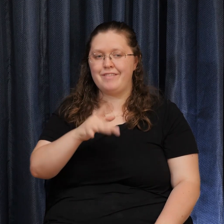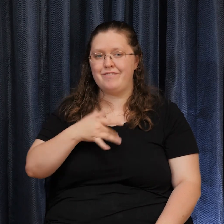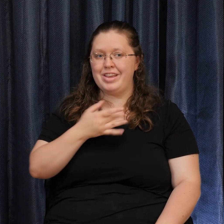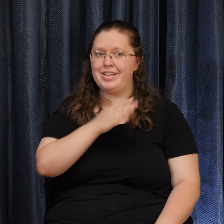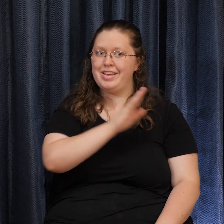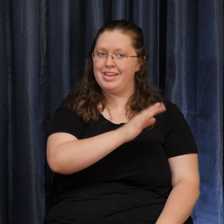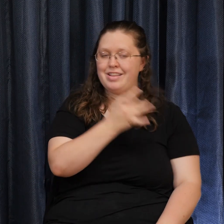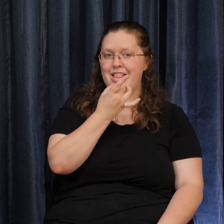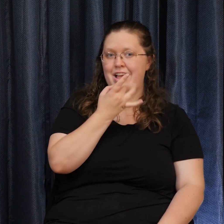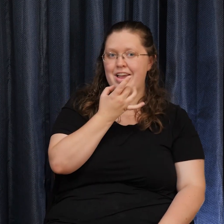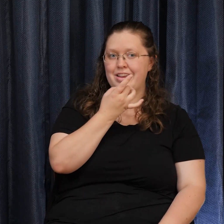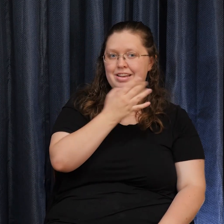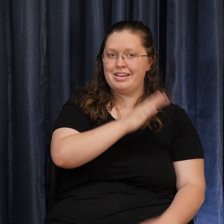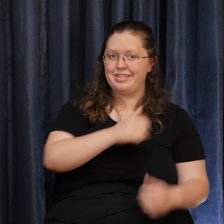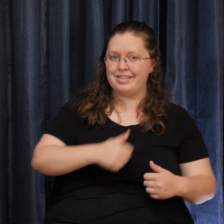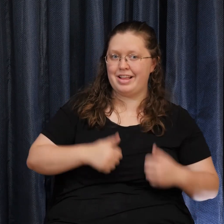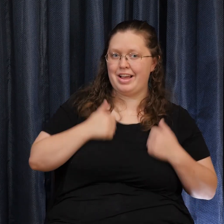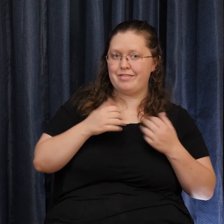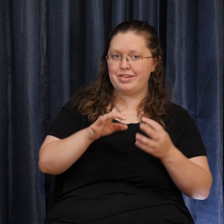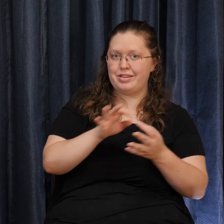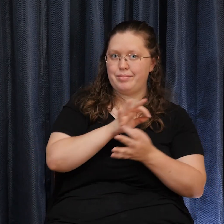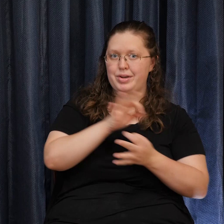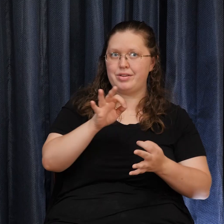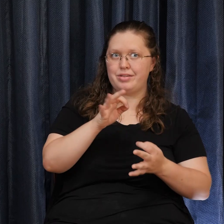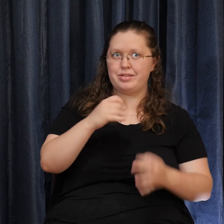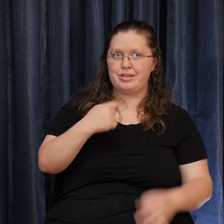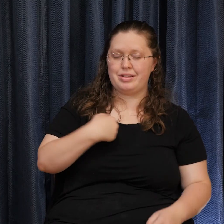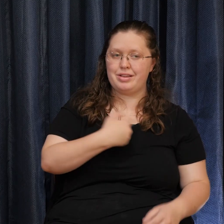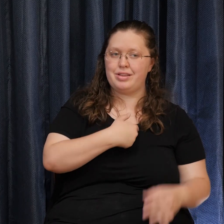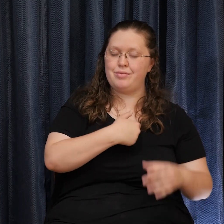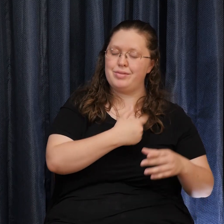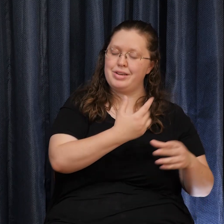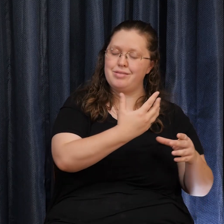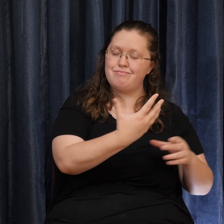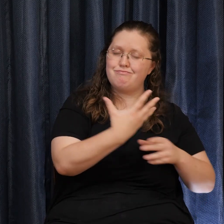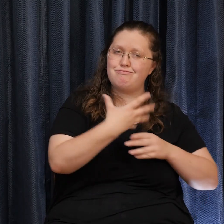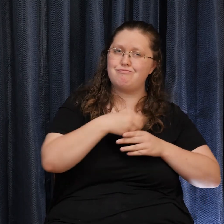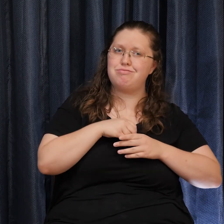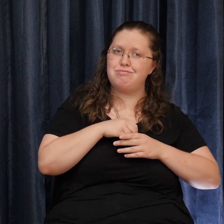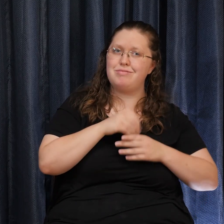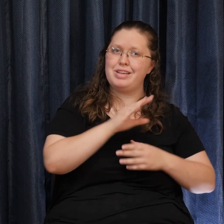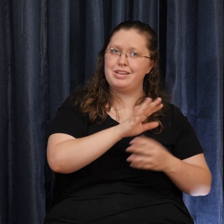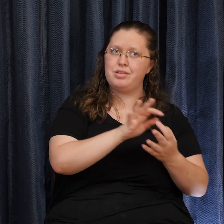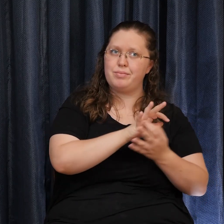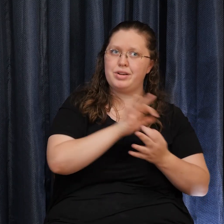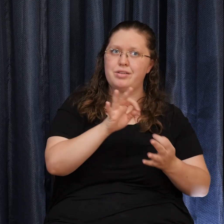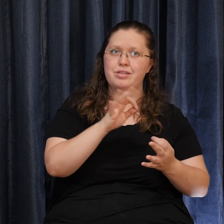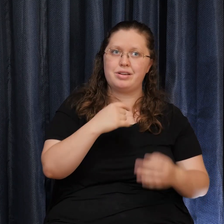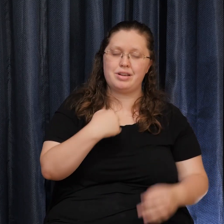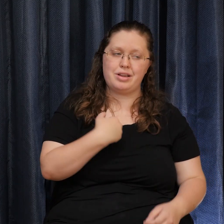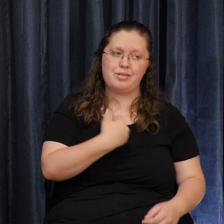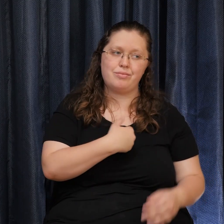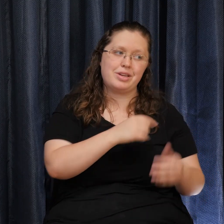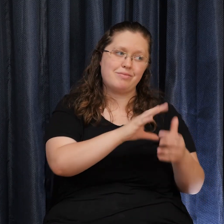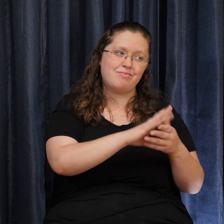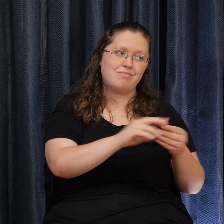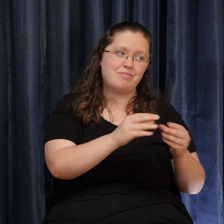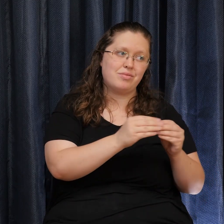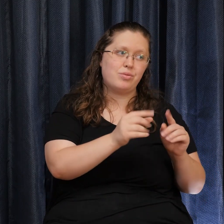And we speak words Of healing And love To this spirit Yes that